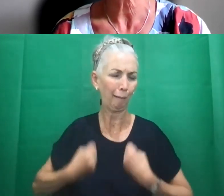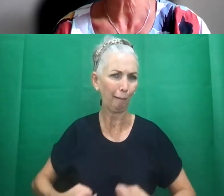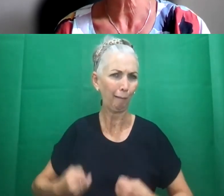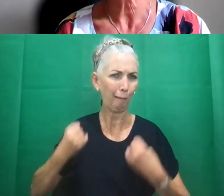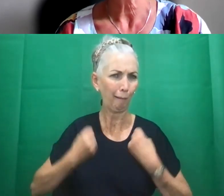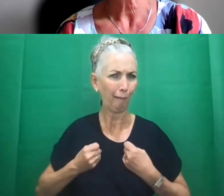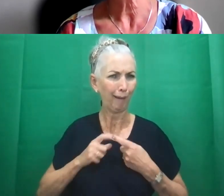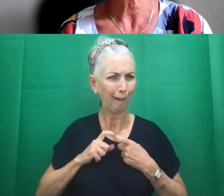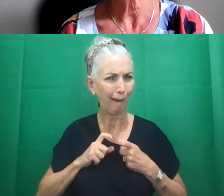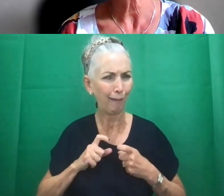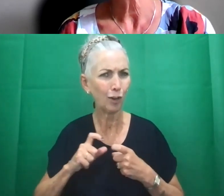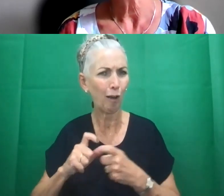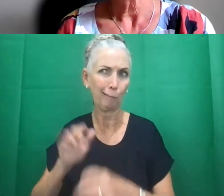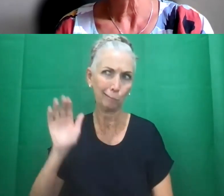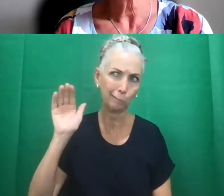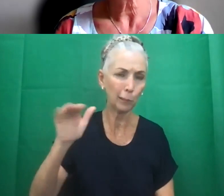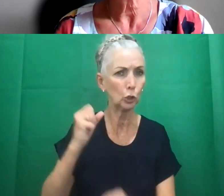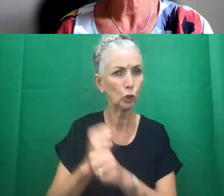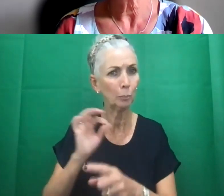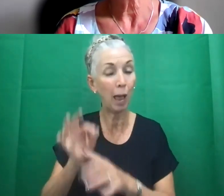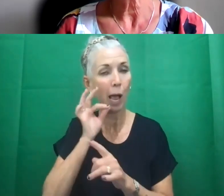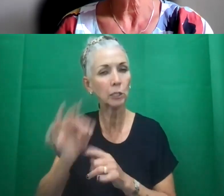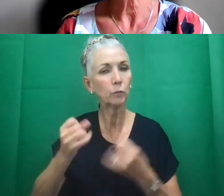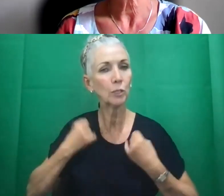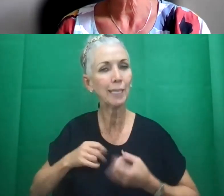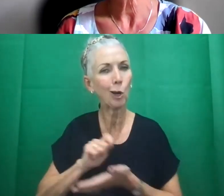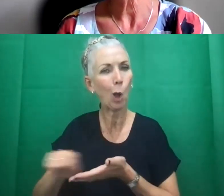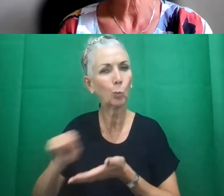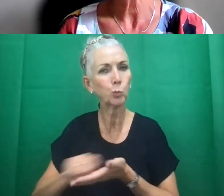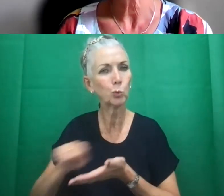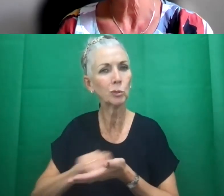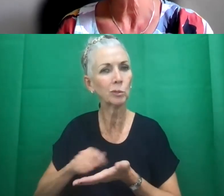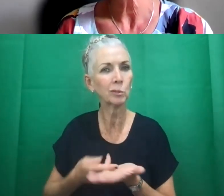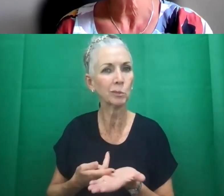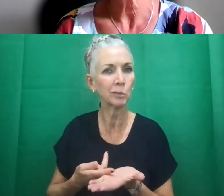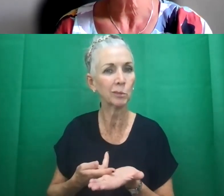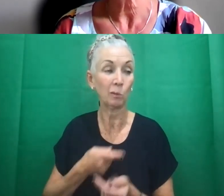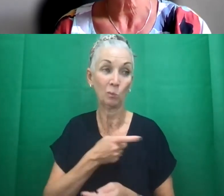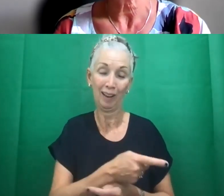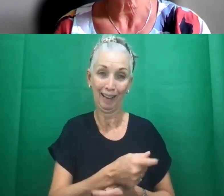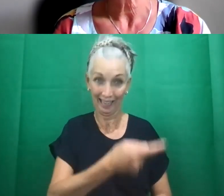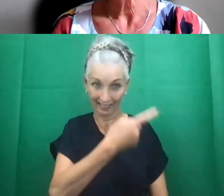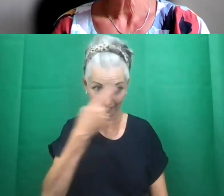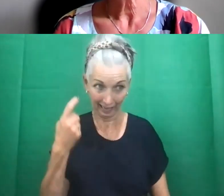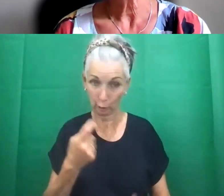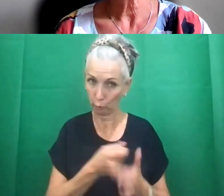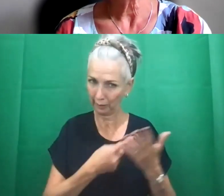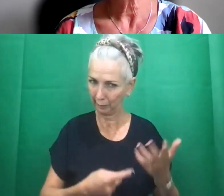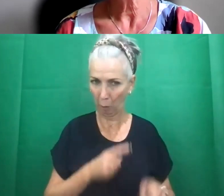of COVID. That's not the case with people with intellectual disabilities, by and large, who are not working. So they're being